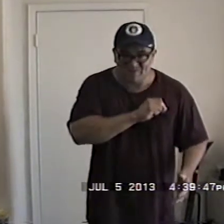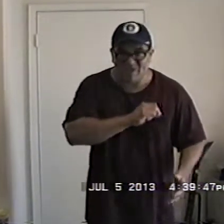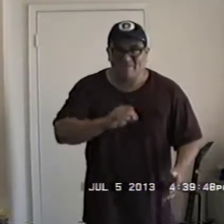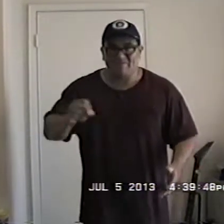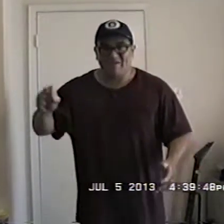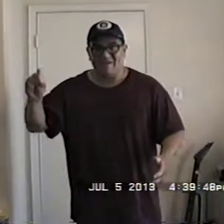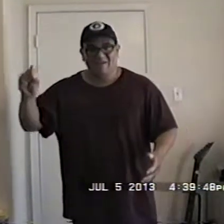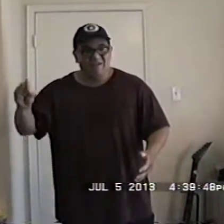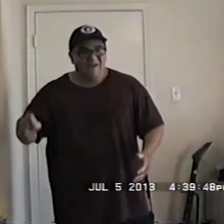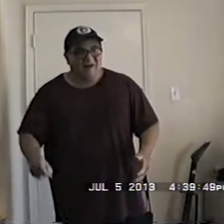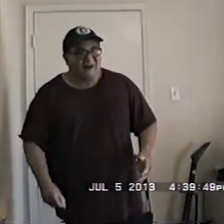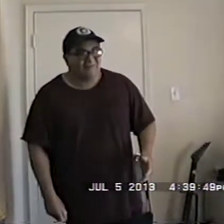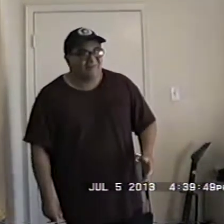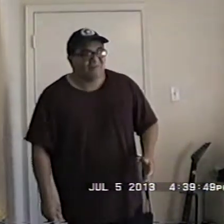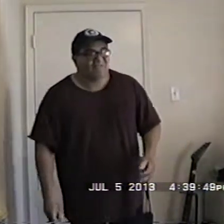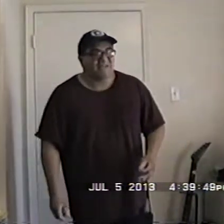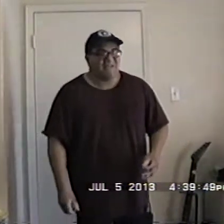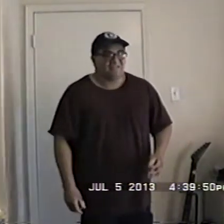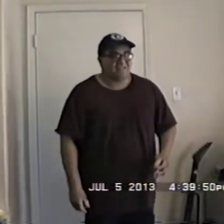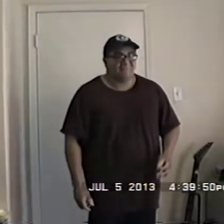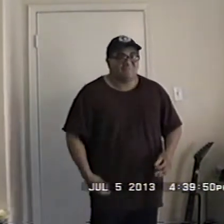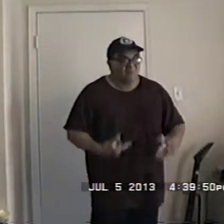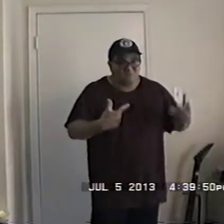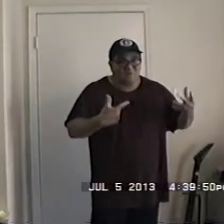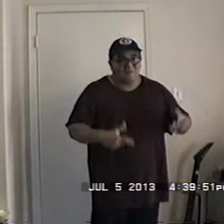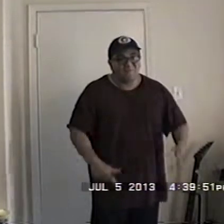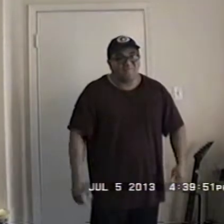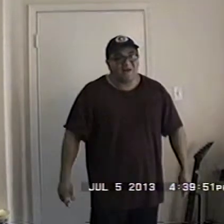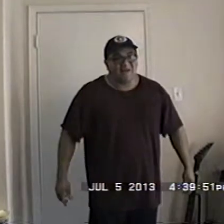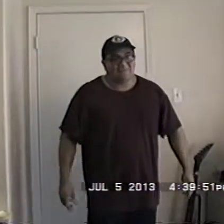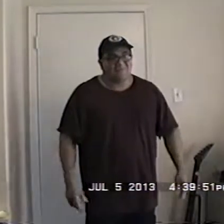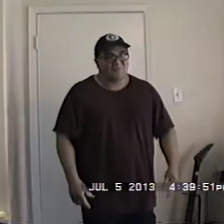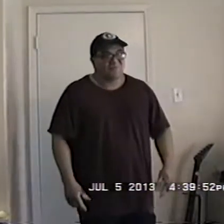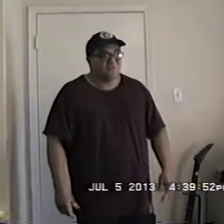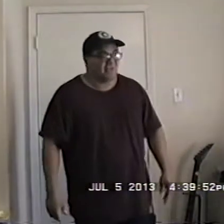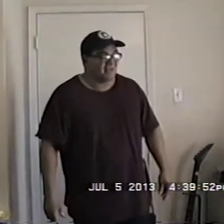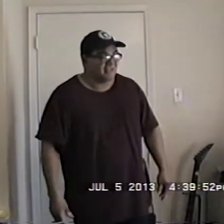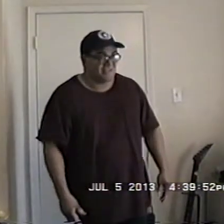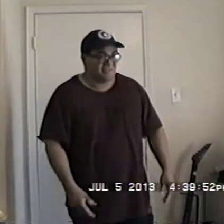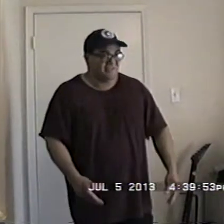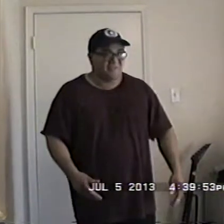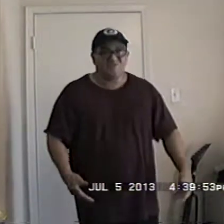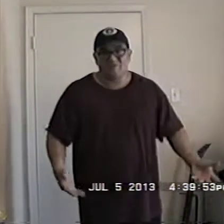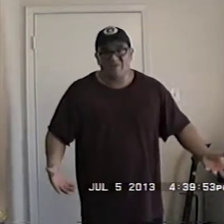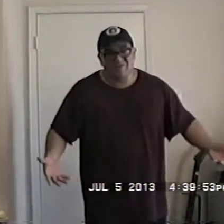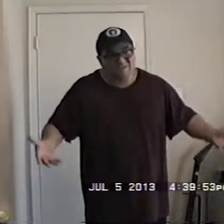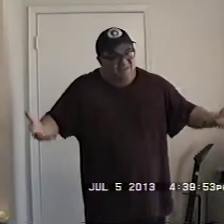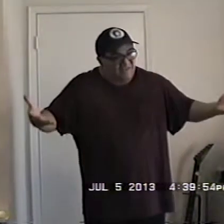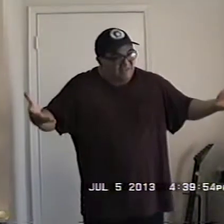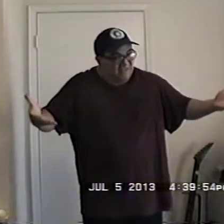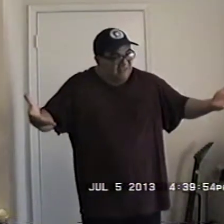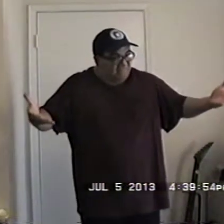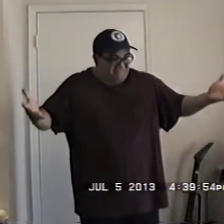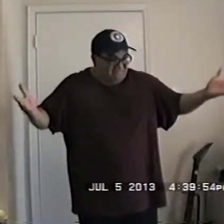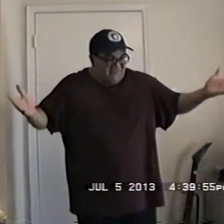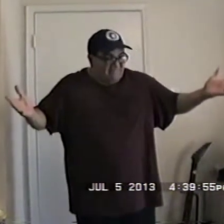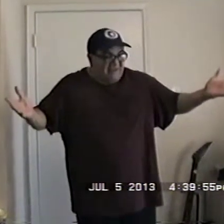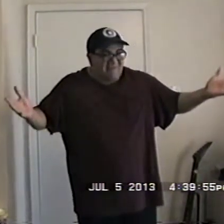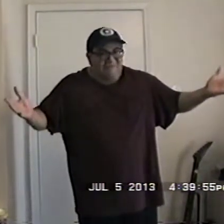your life away I've heard some cases my brother's one of them I have a brother who he's an engineer he apparently